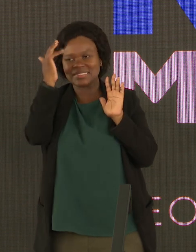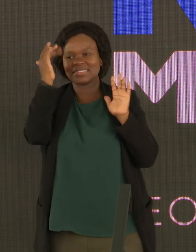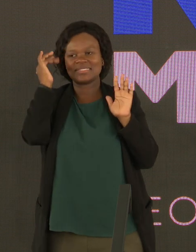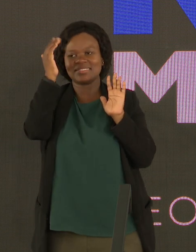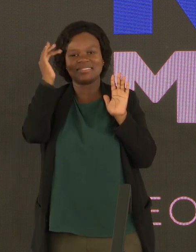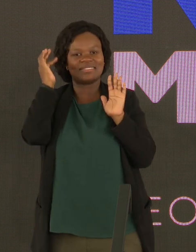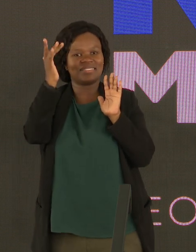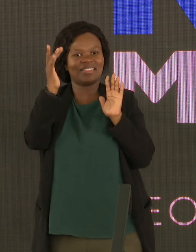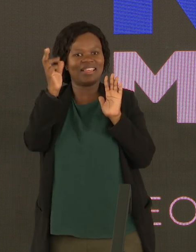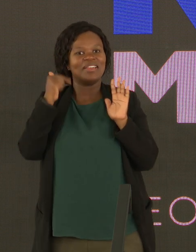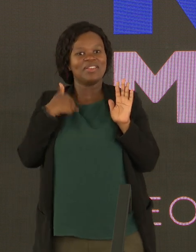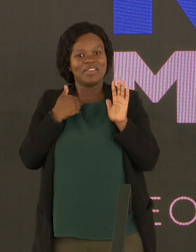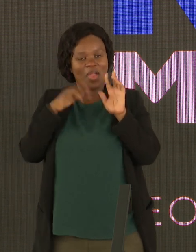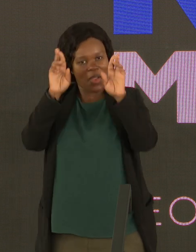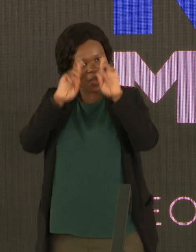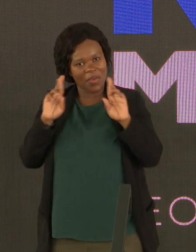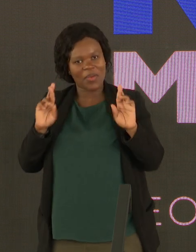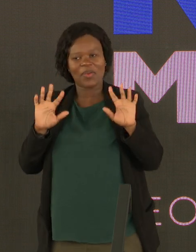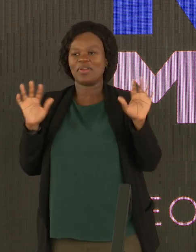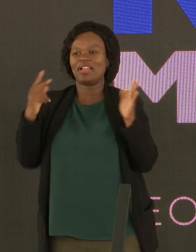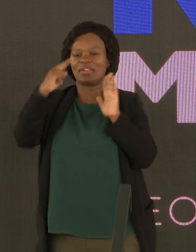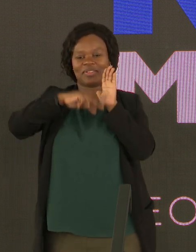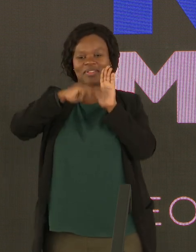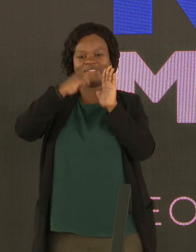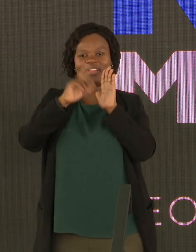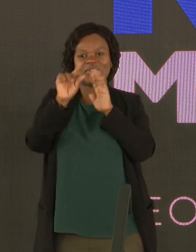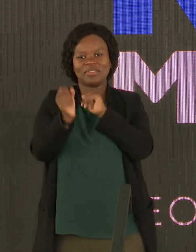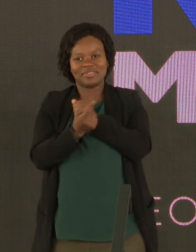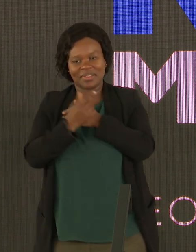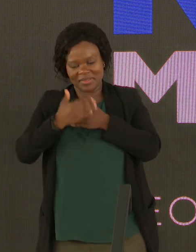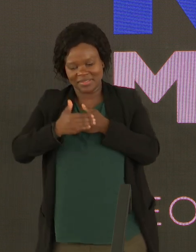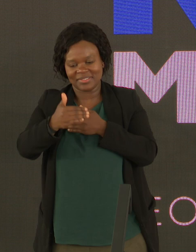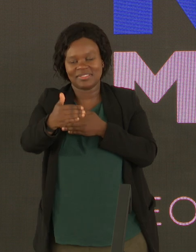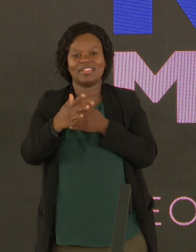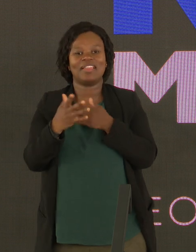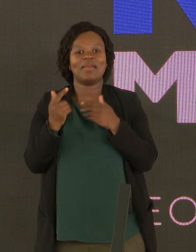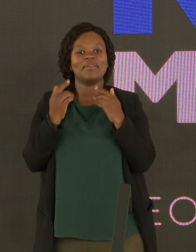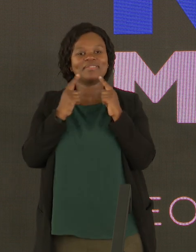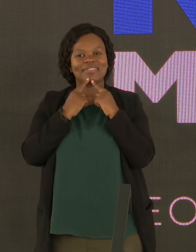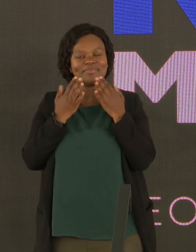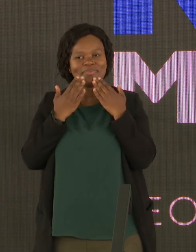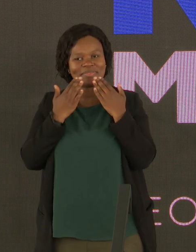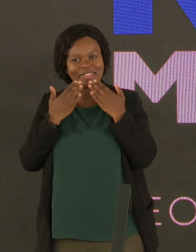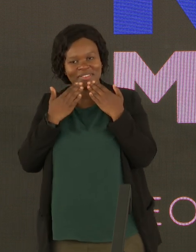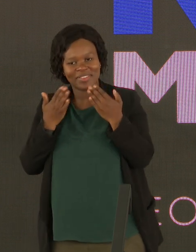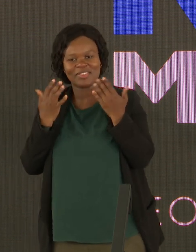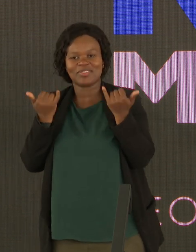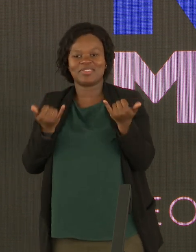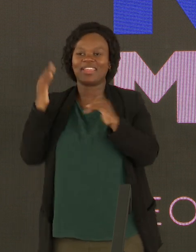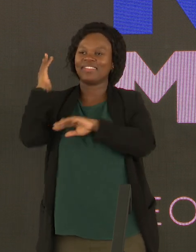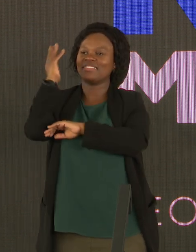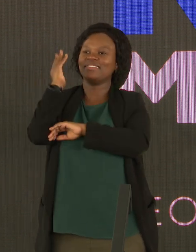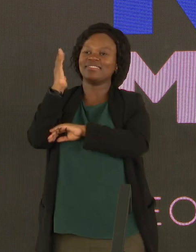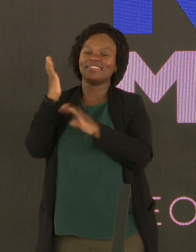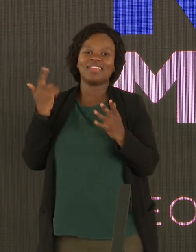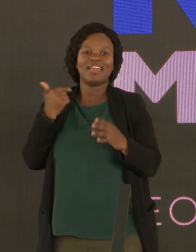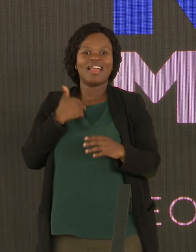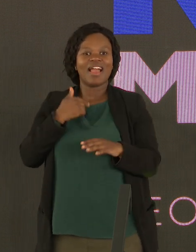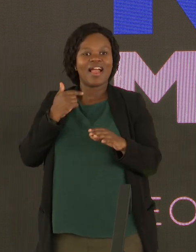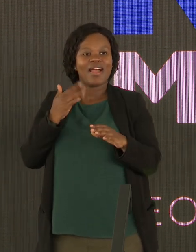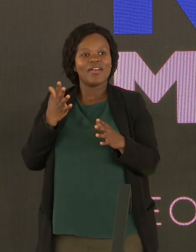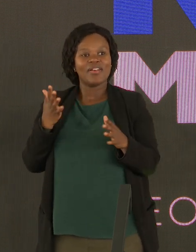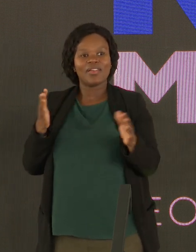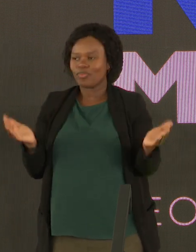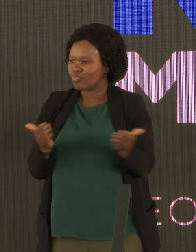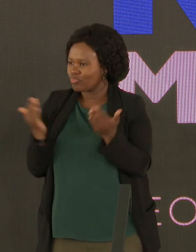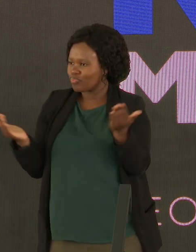reading what is going to come out of this conference. But I'd like to say thank you so much for the opportunity to address you today. And I encourage you all